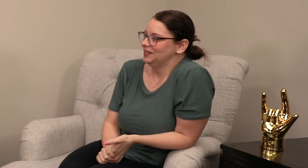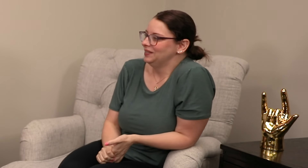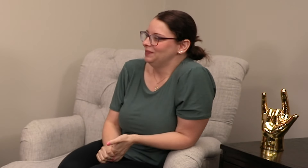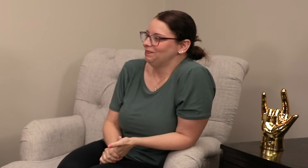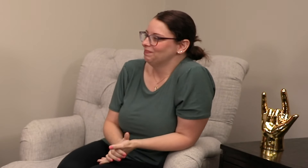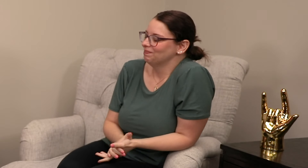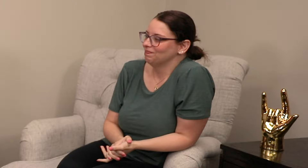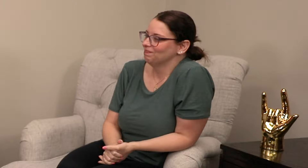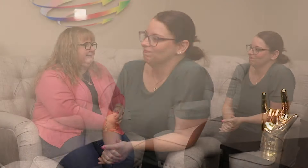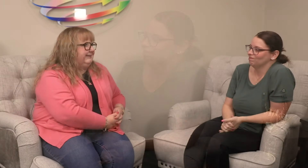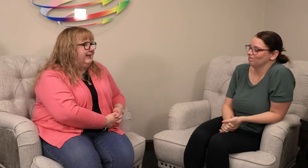terrible kind of thing.